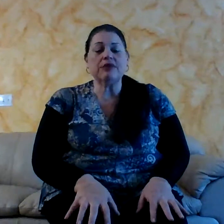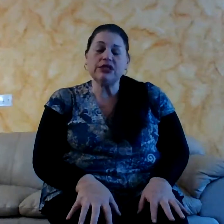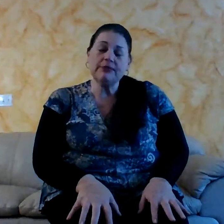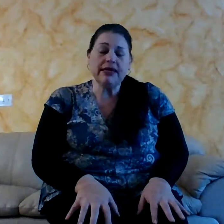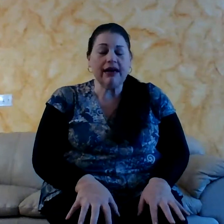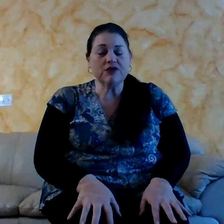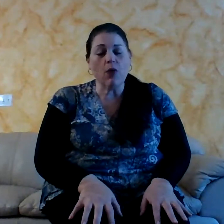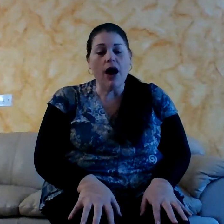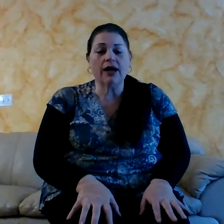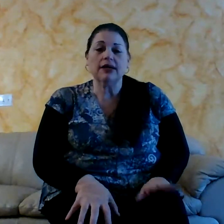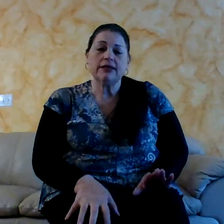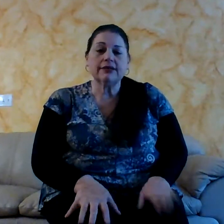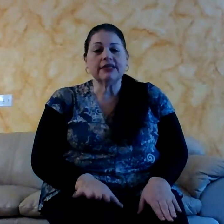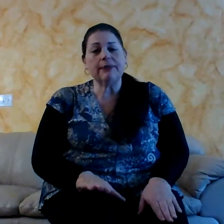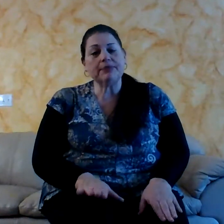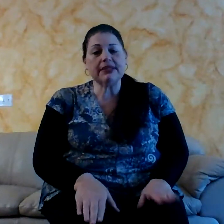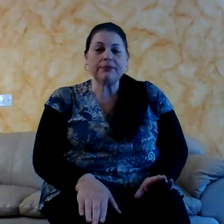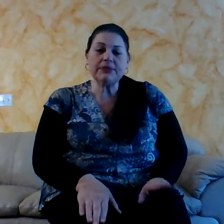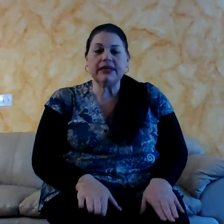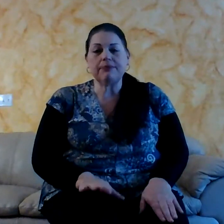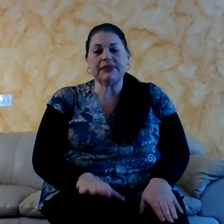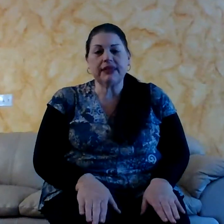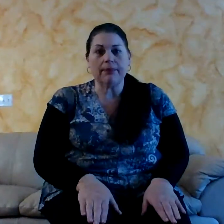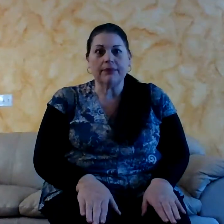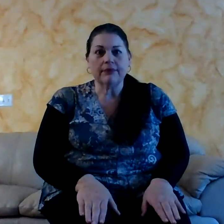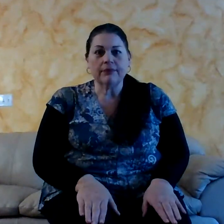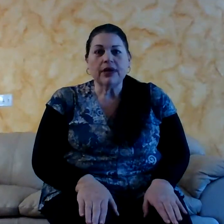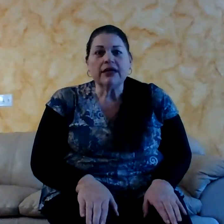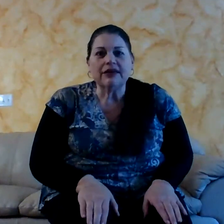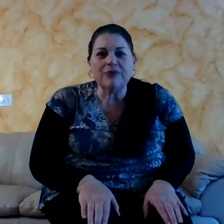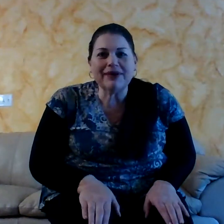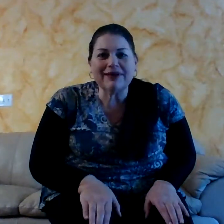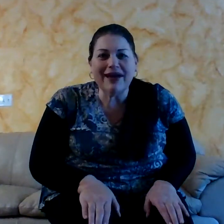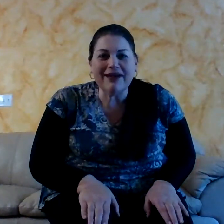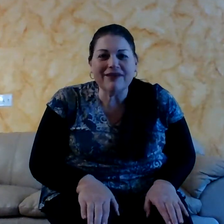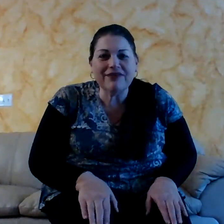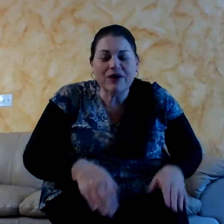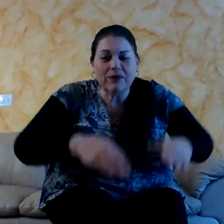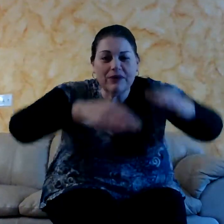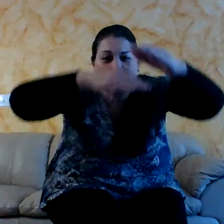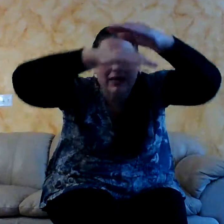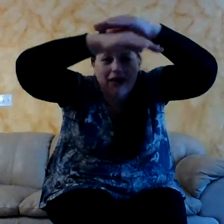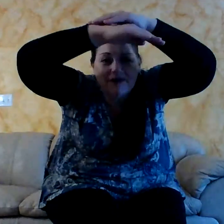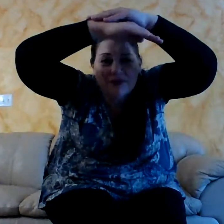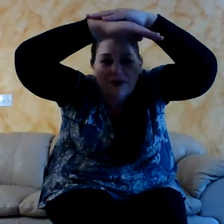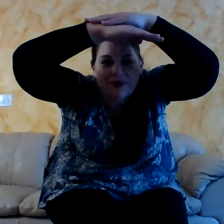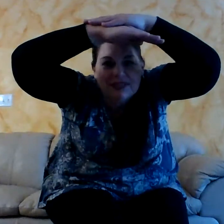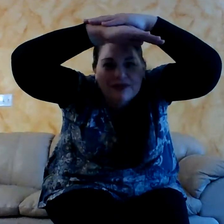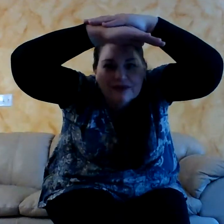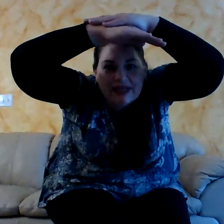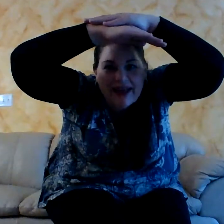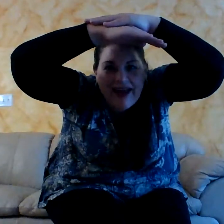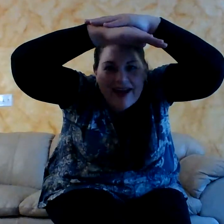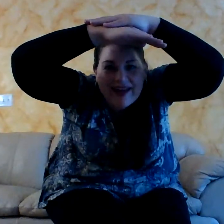you just may have to walk. Step, step, step, step. Can you make a cave? You may have to go into a cave.